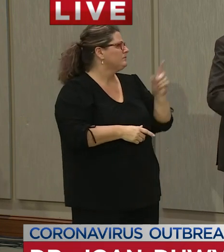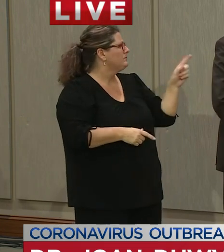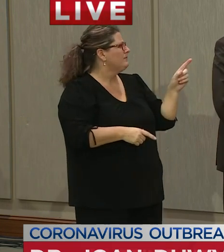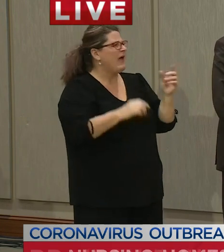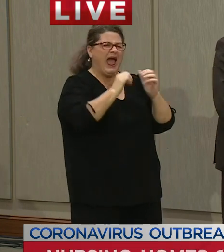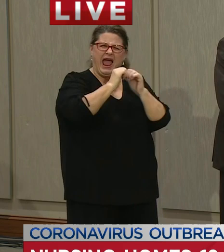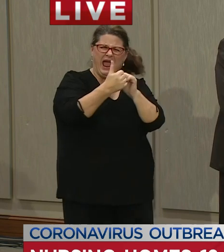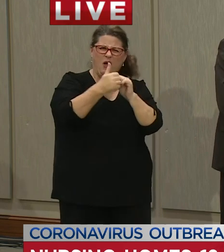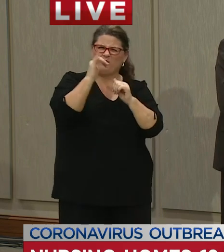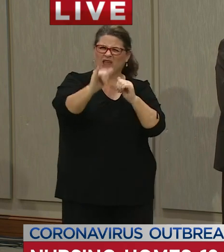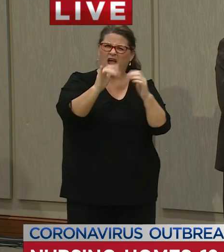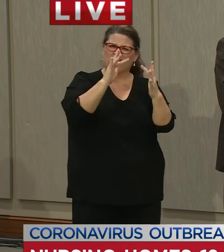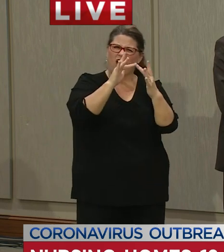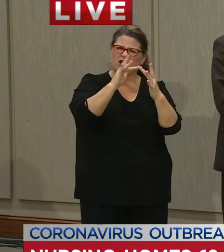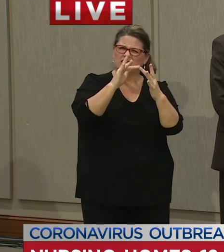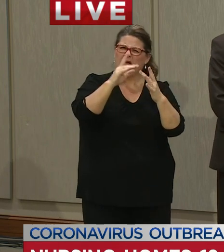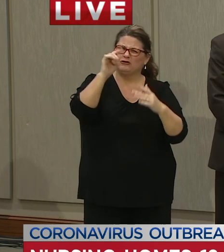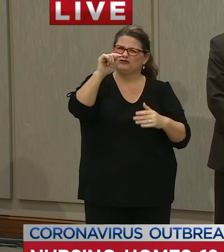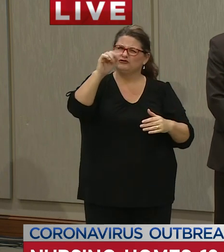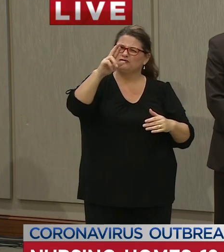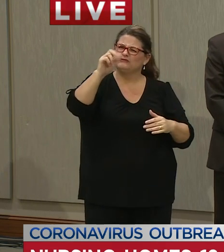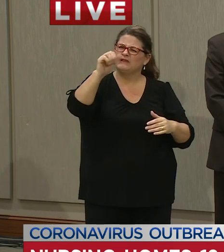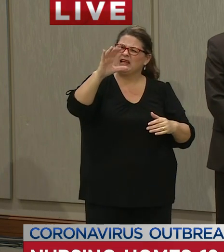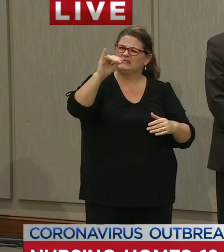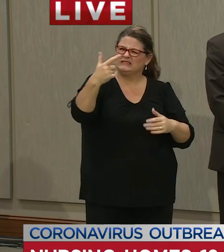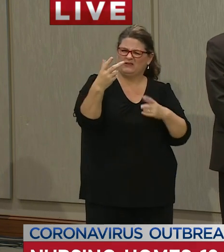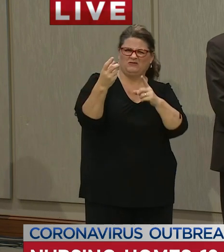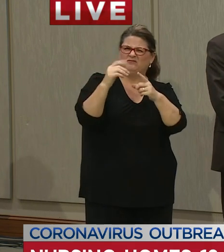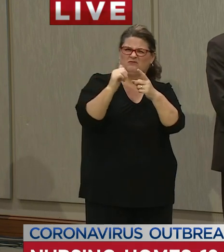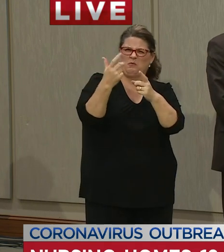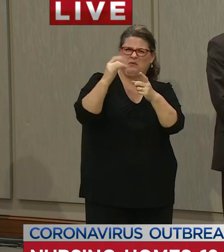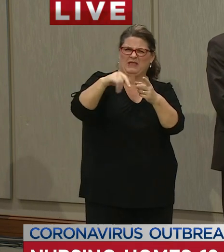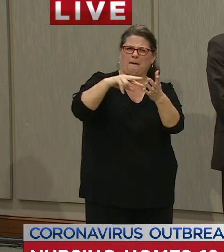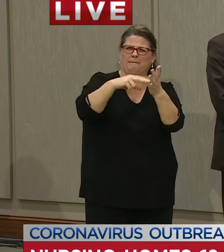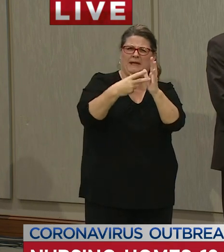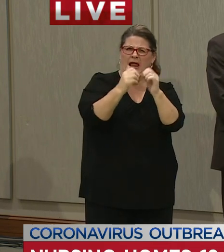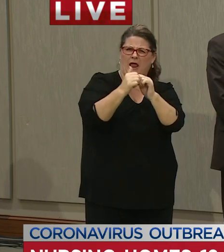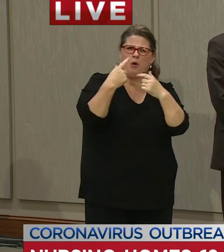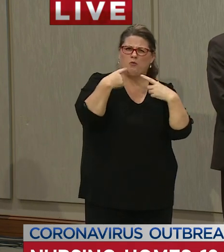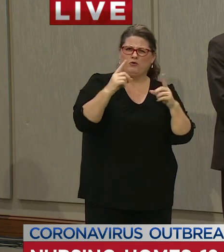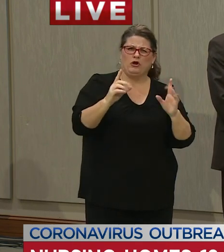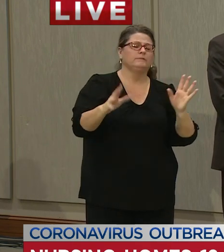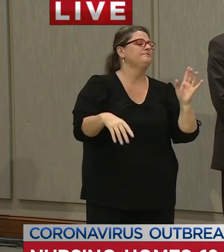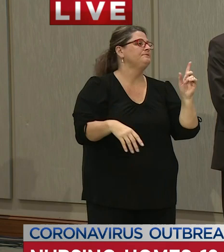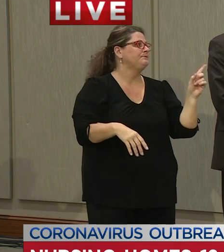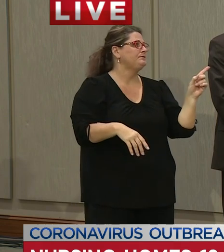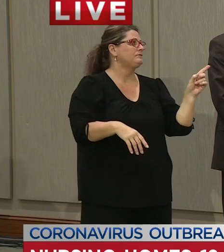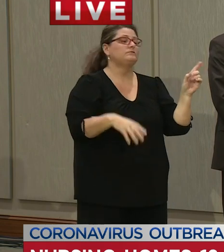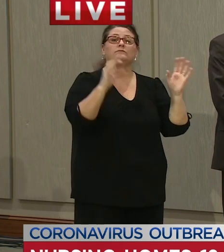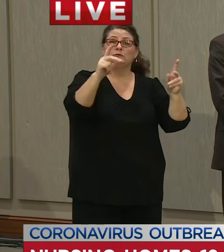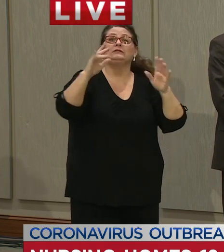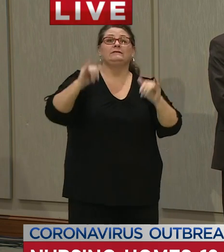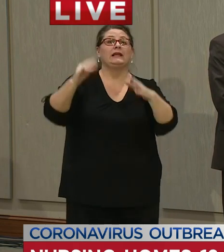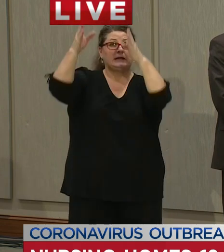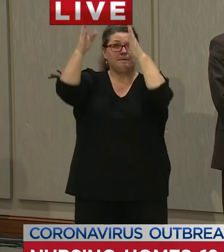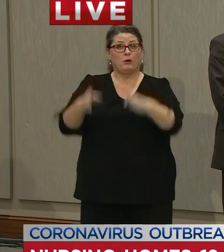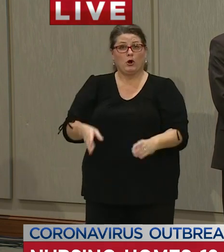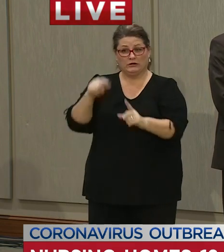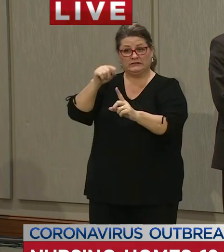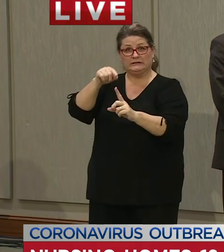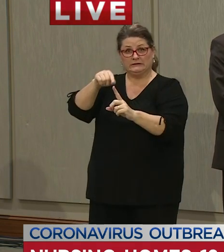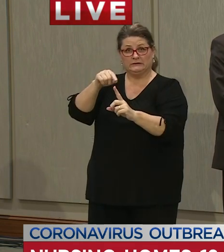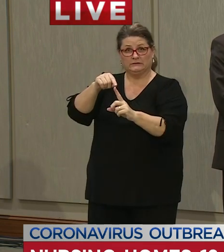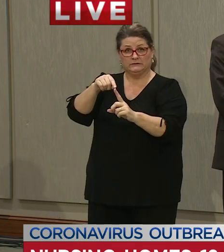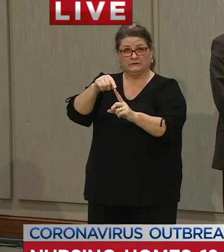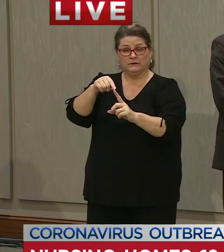tracing works oh absolutely so contact tracing is um somebody who um